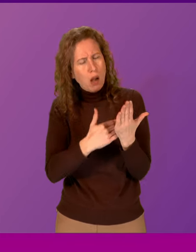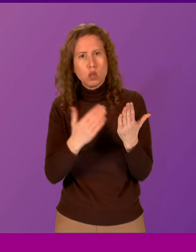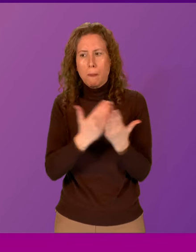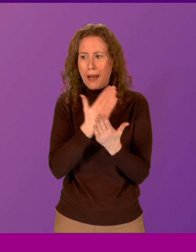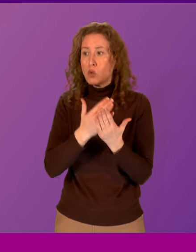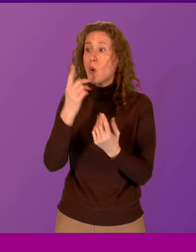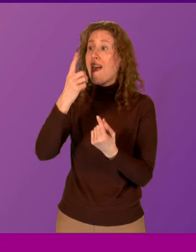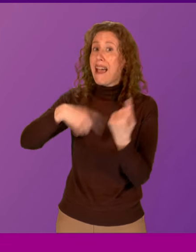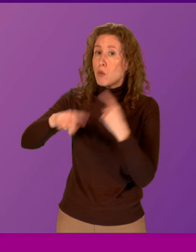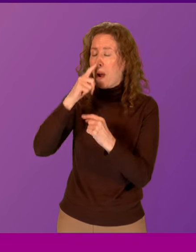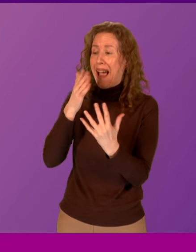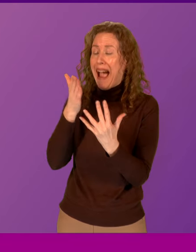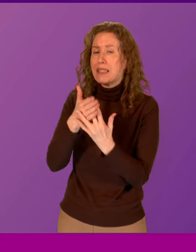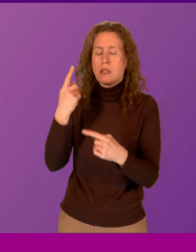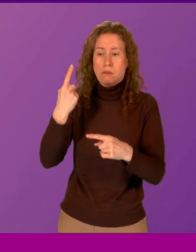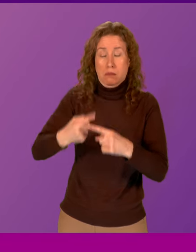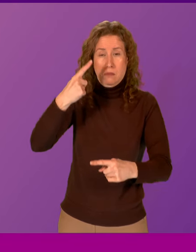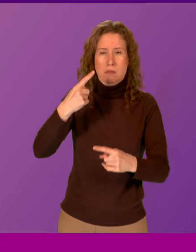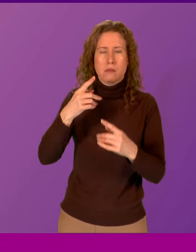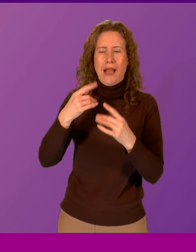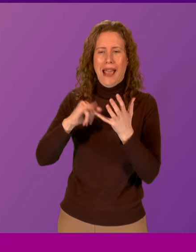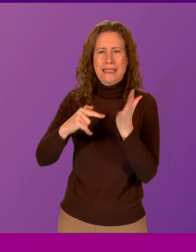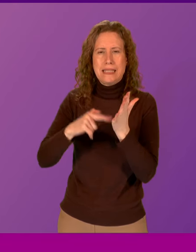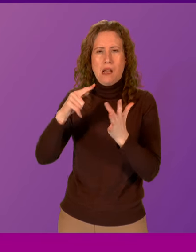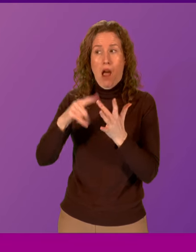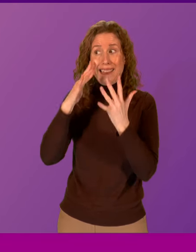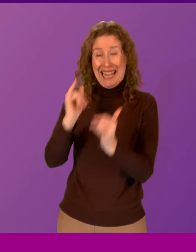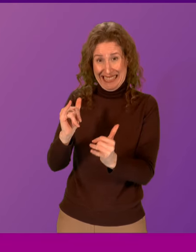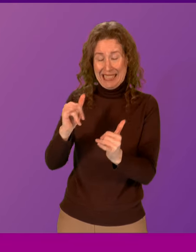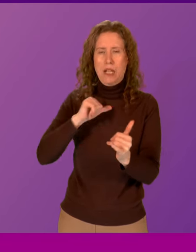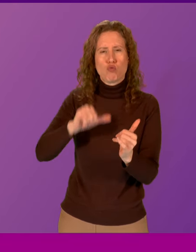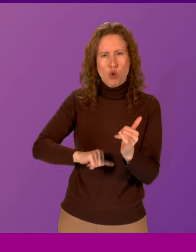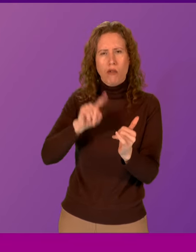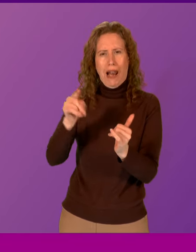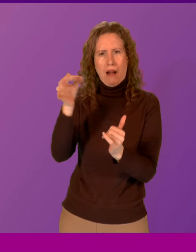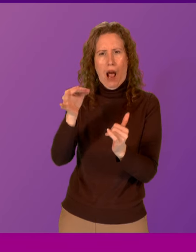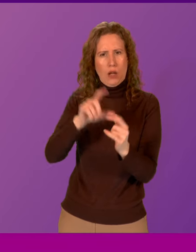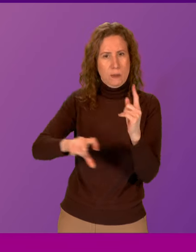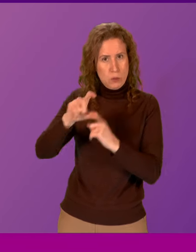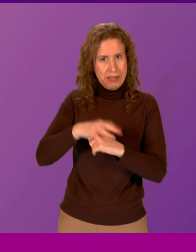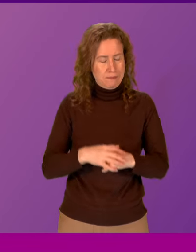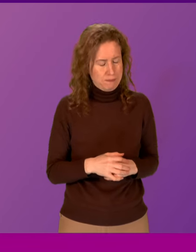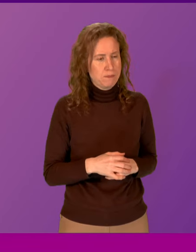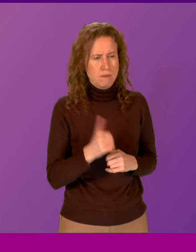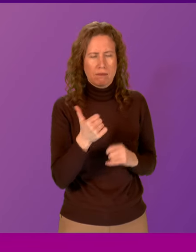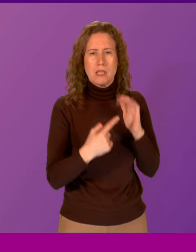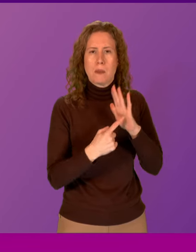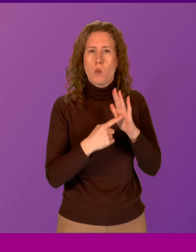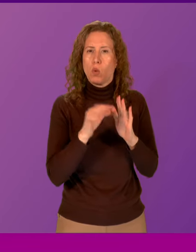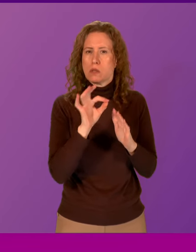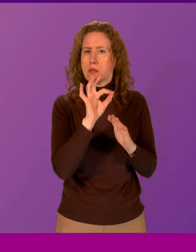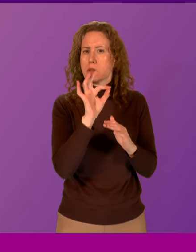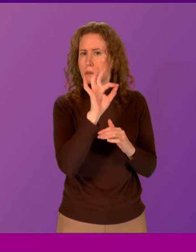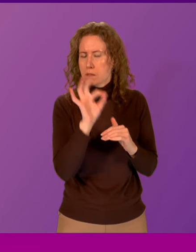access to timely STI testing in these areas? First Minister. That's a really important point that Eveline Tweed